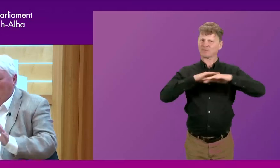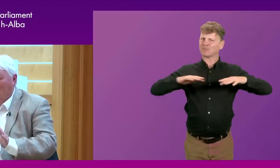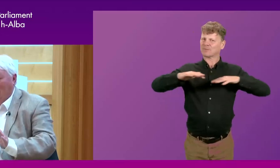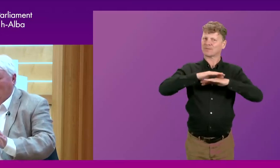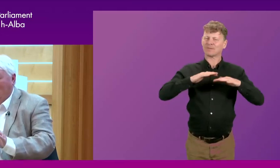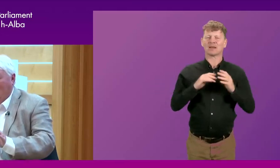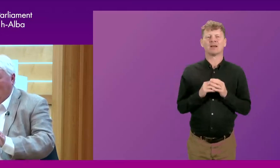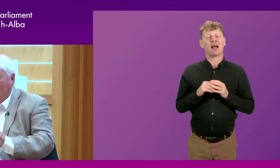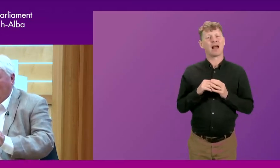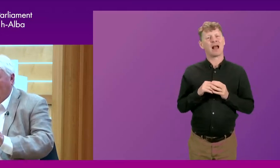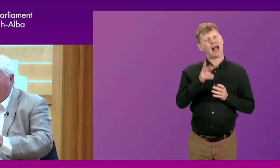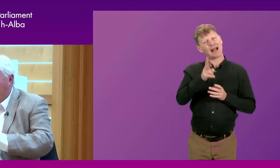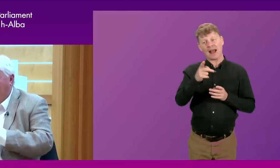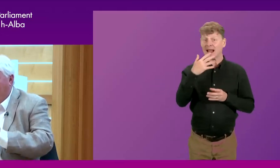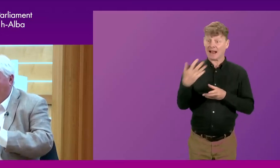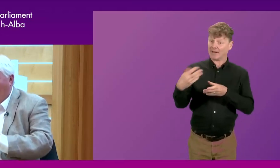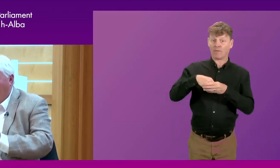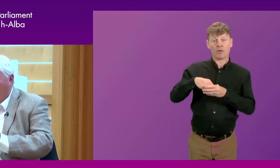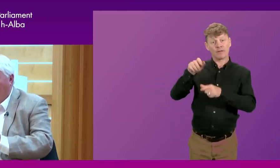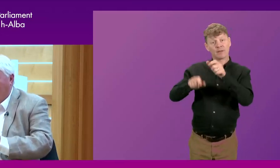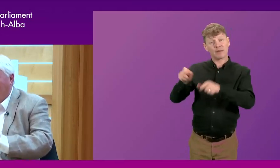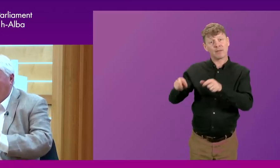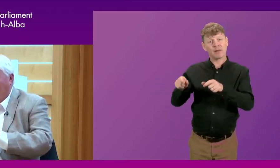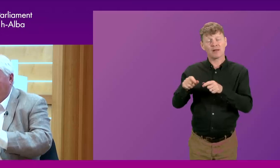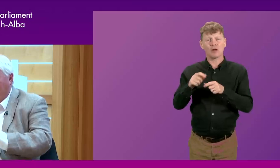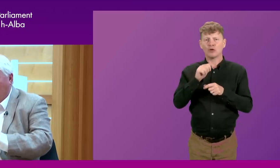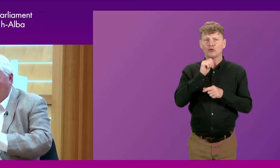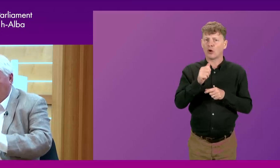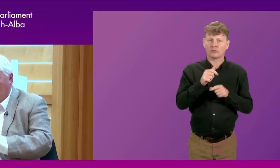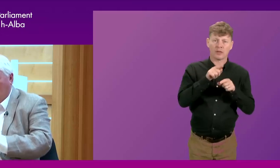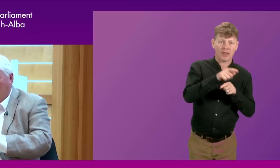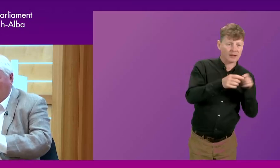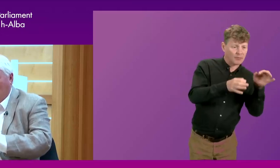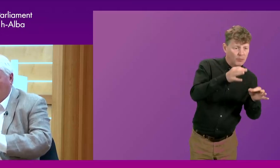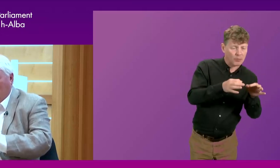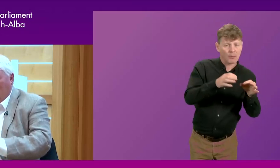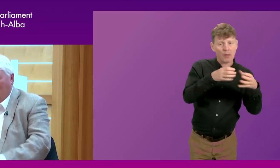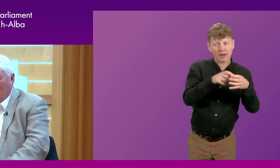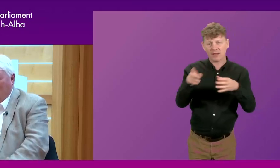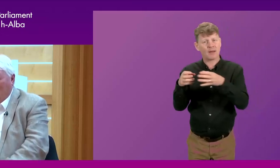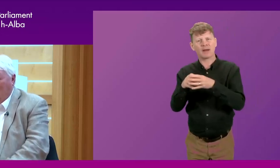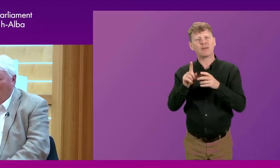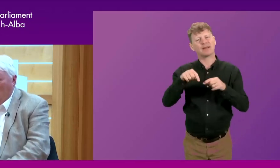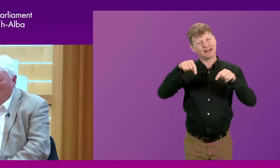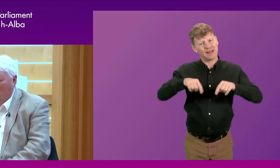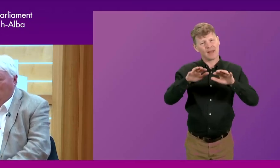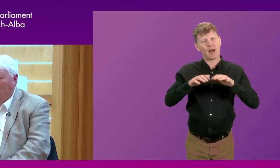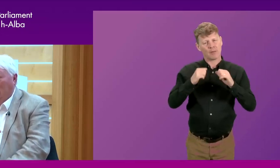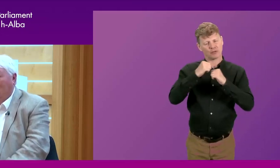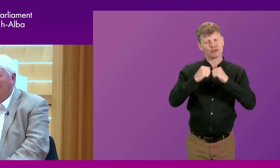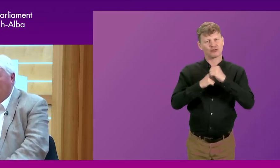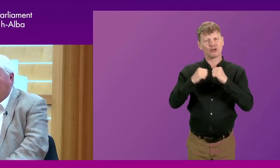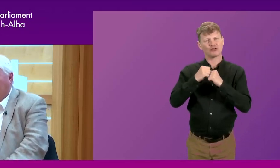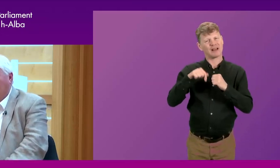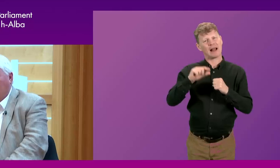again just latterly, and it's not a partisan point, it's a point of the structure and the nature of the parliament. They've become a little too